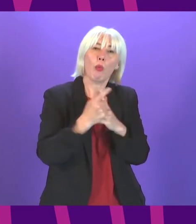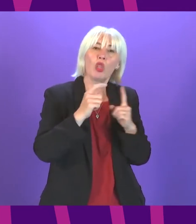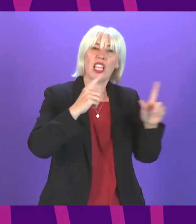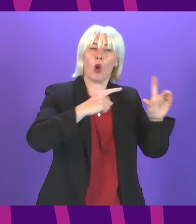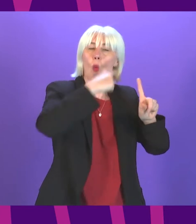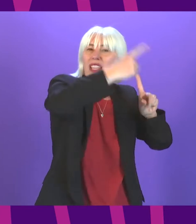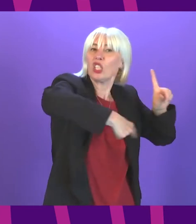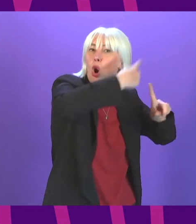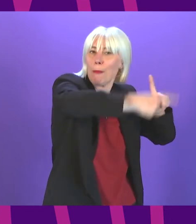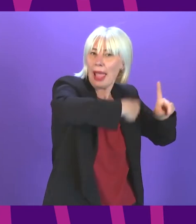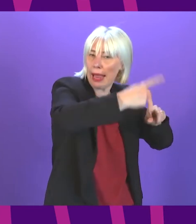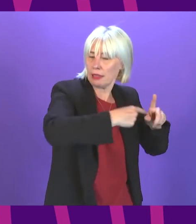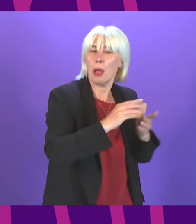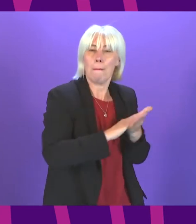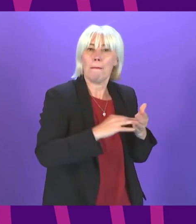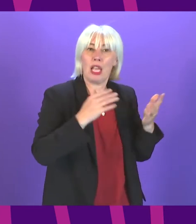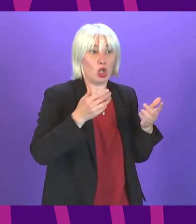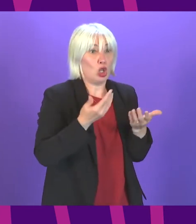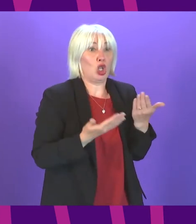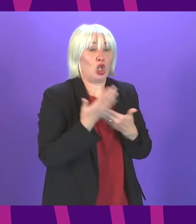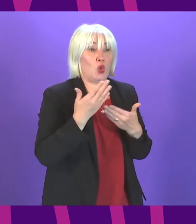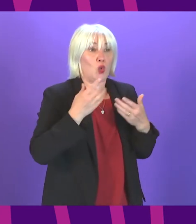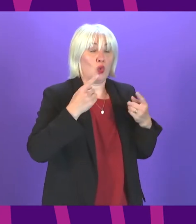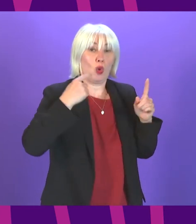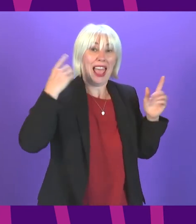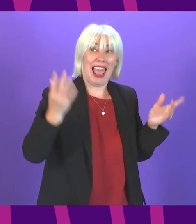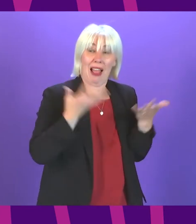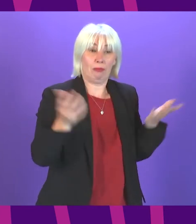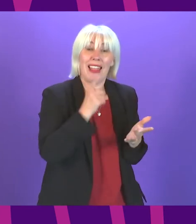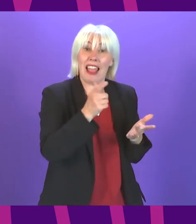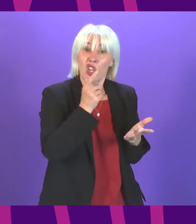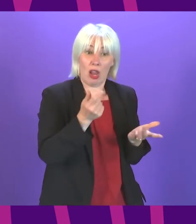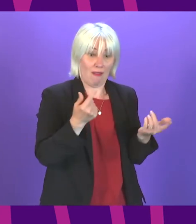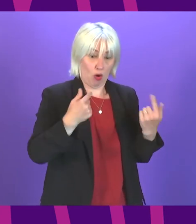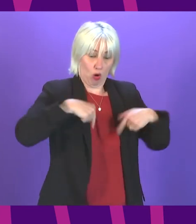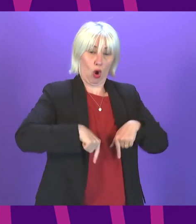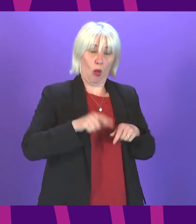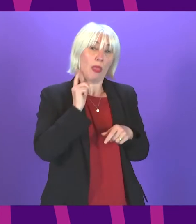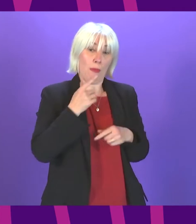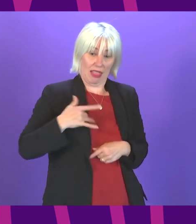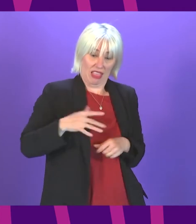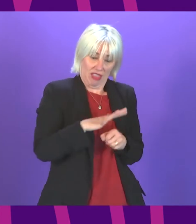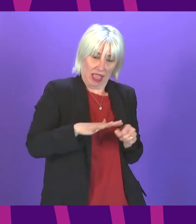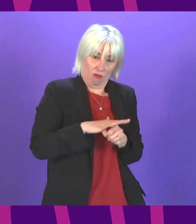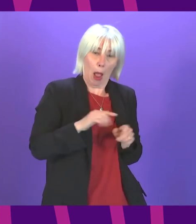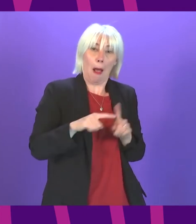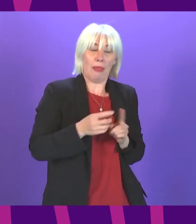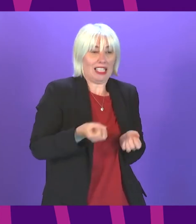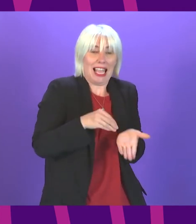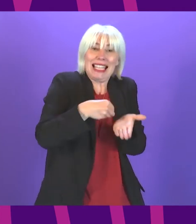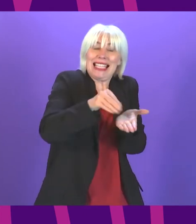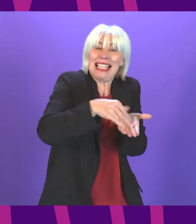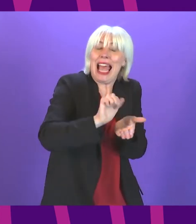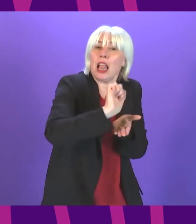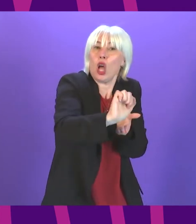turbine as well as generating renewable energy for the grid also created funds for our community It's expected to raise around £2